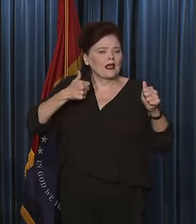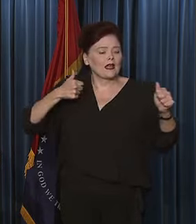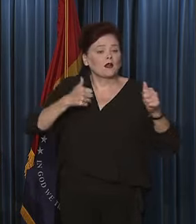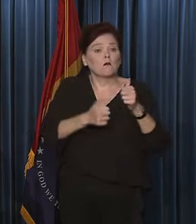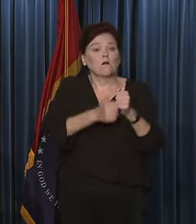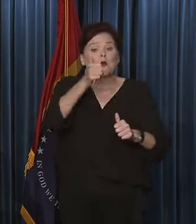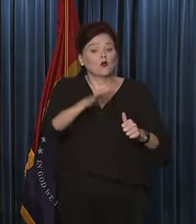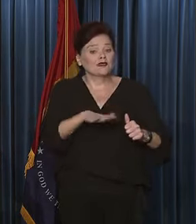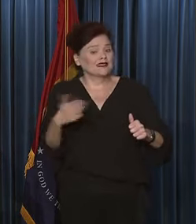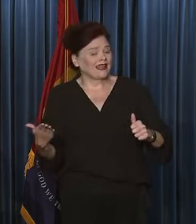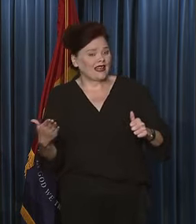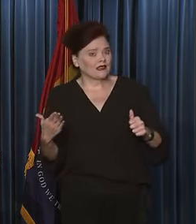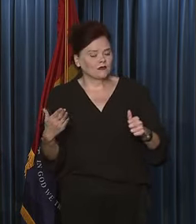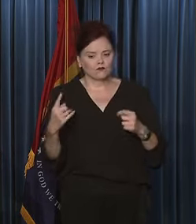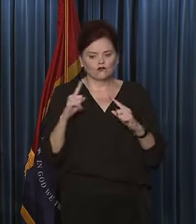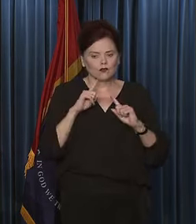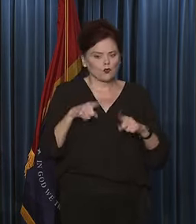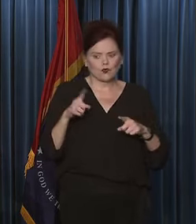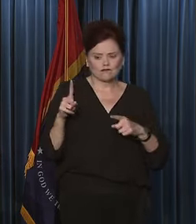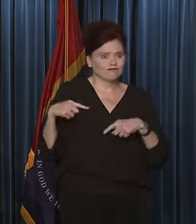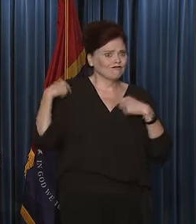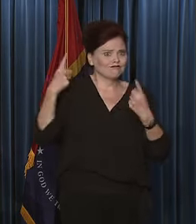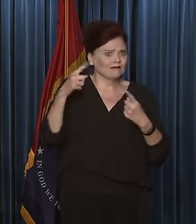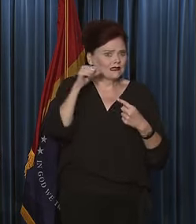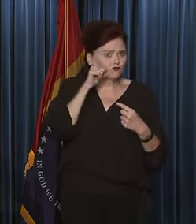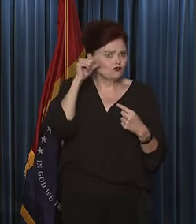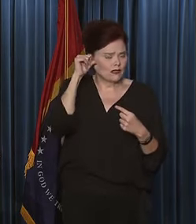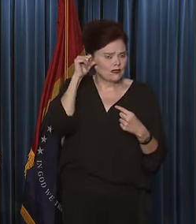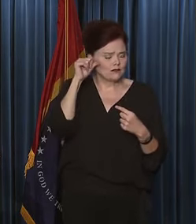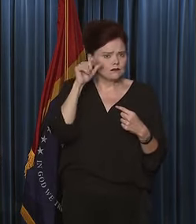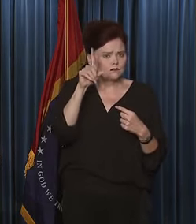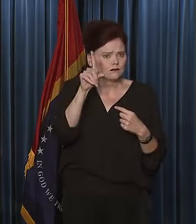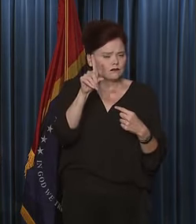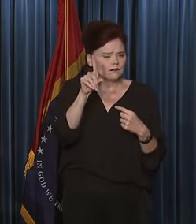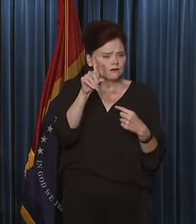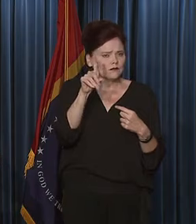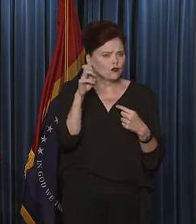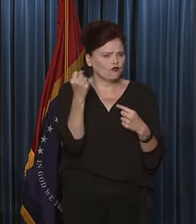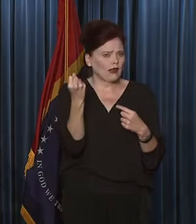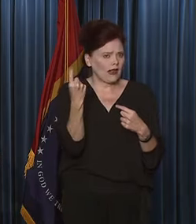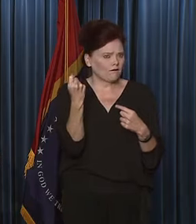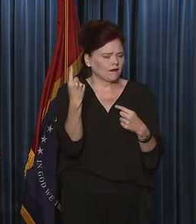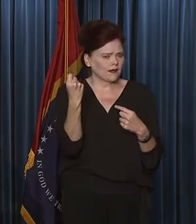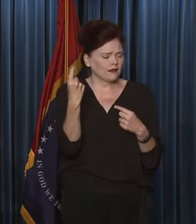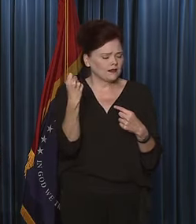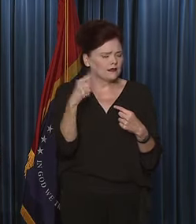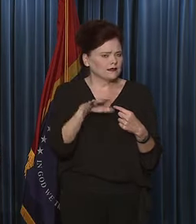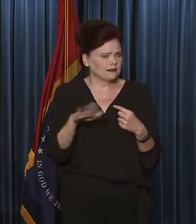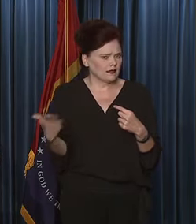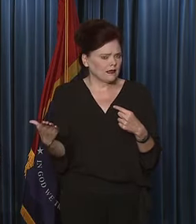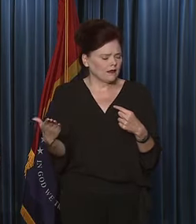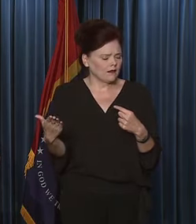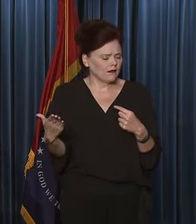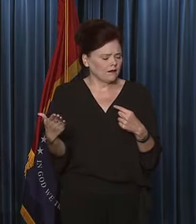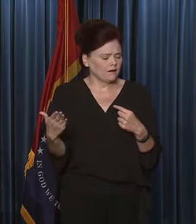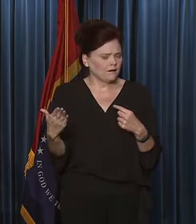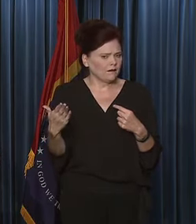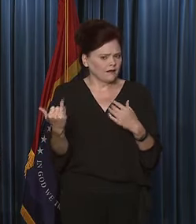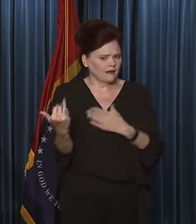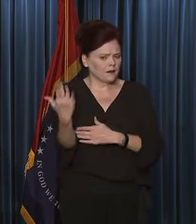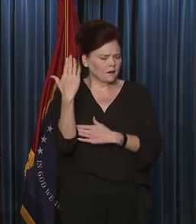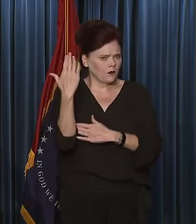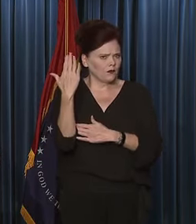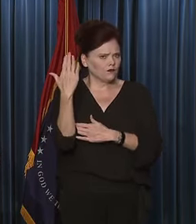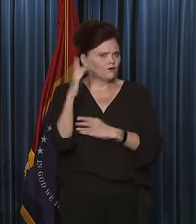deaths ever reported, I believe, yesterday, 111 deaths reported on this